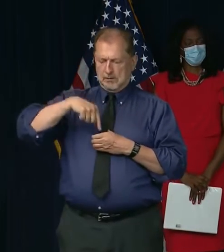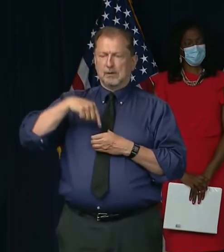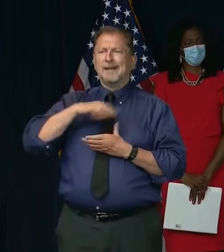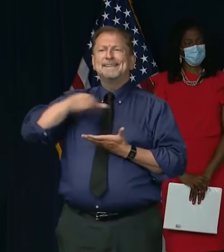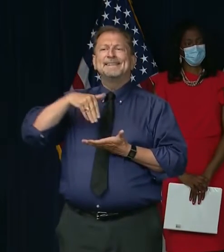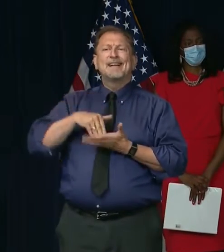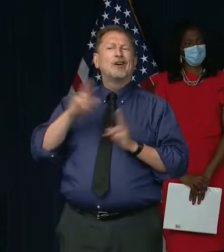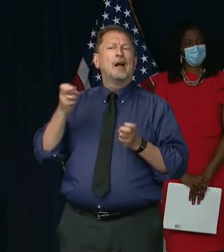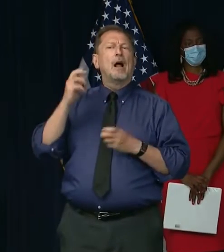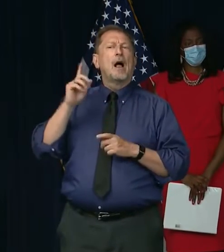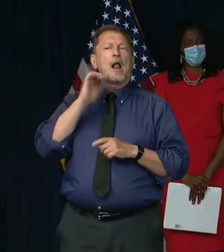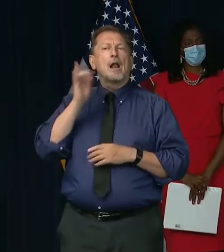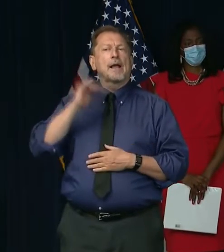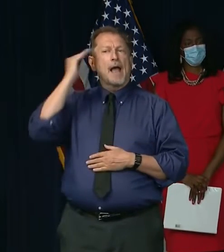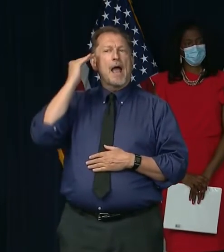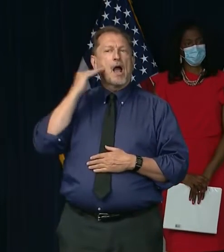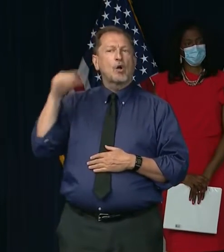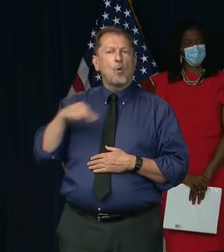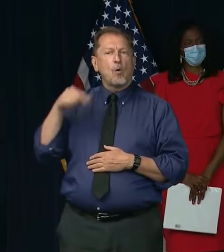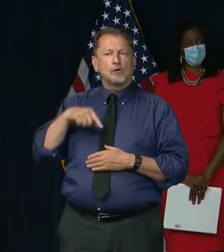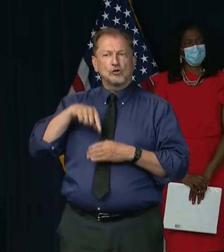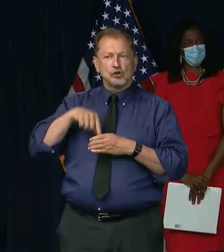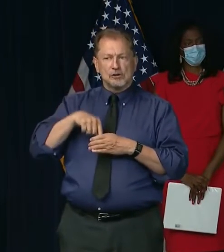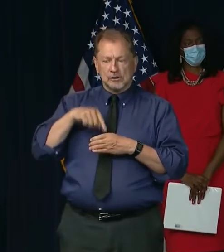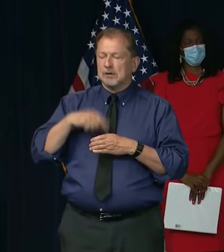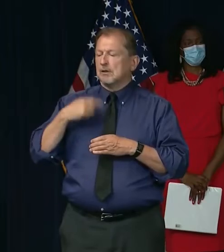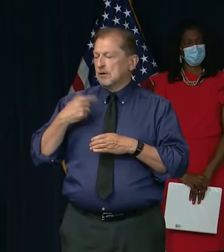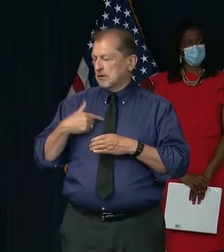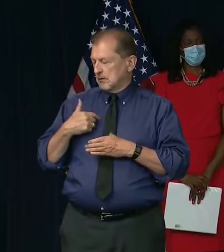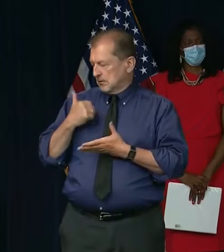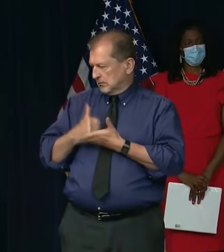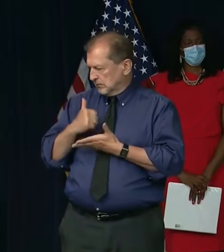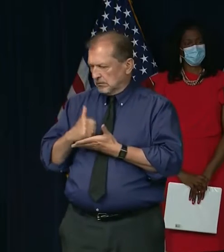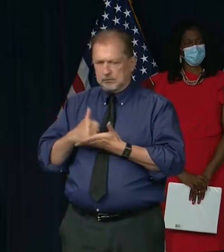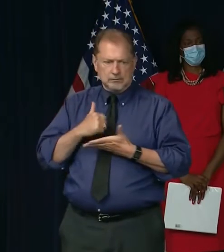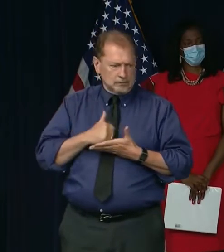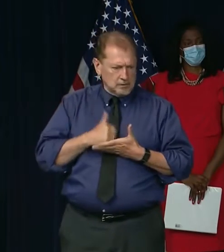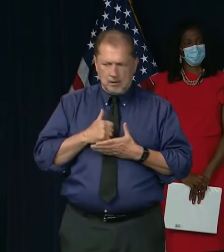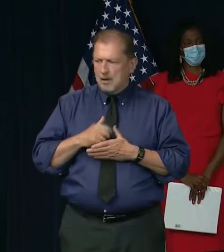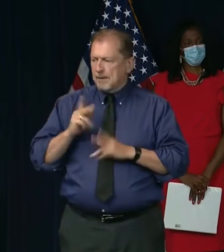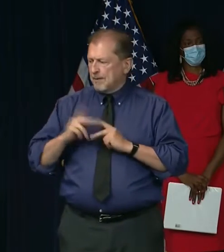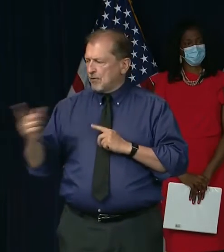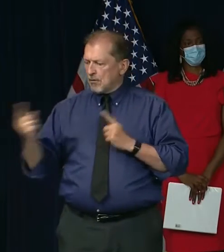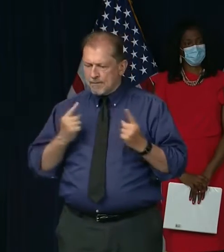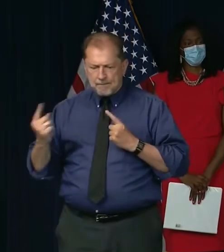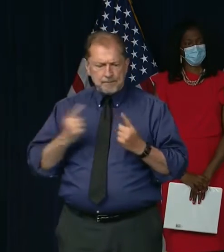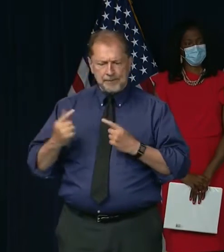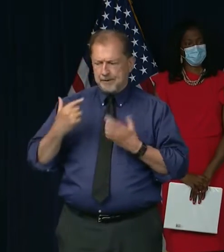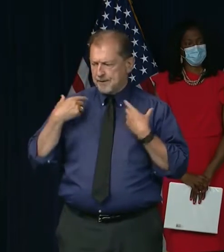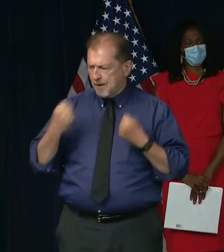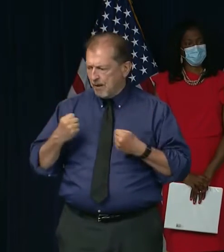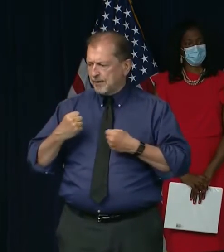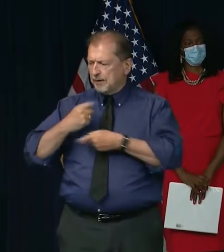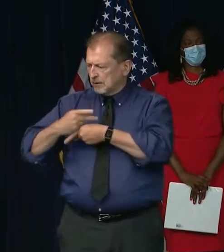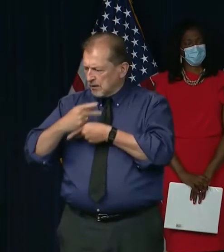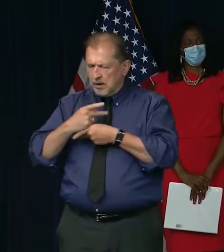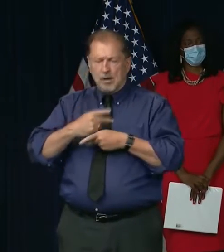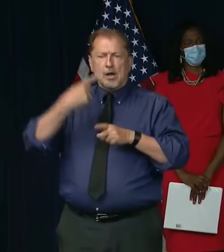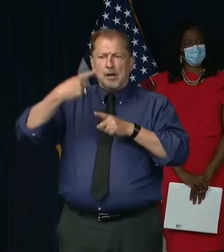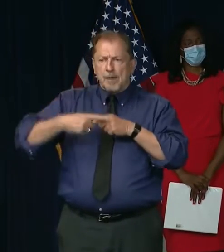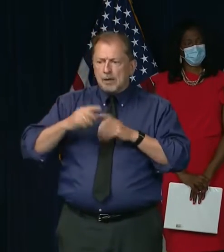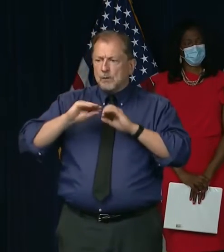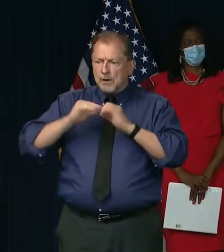response activities to save and sustain lives is really about the fact that our